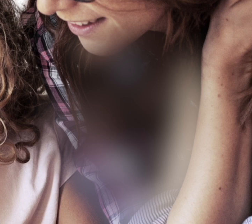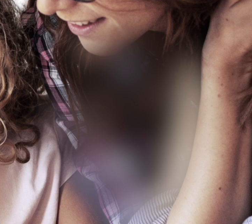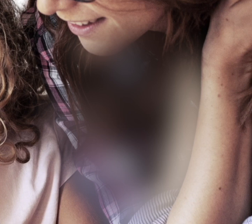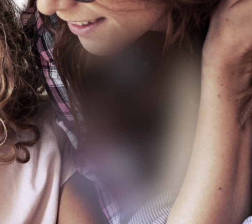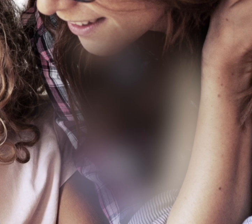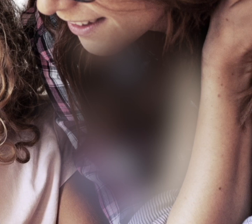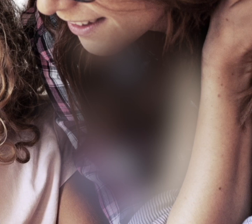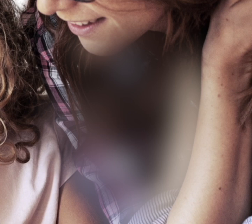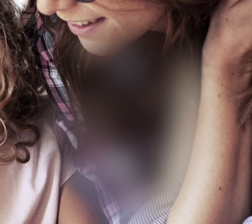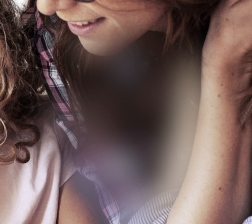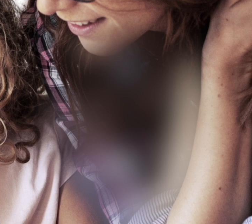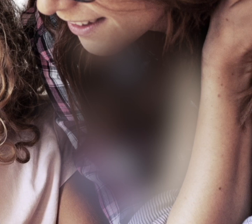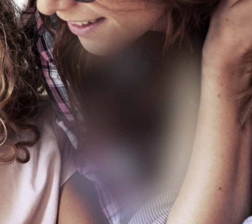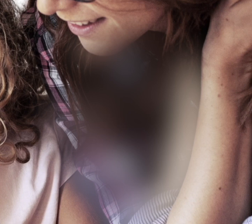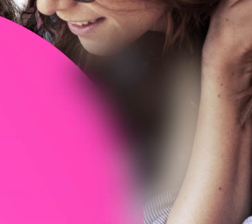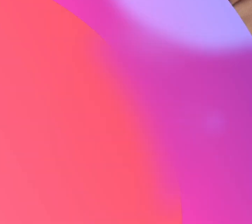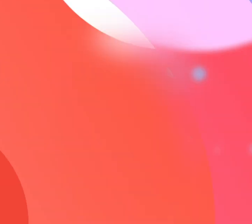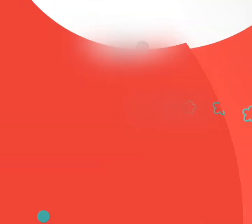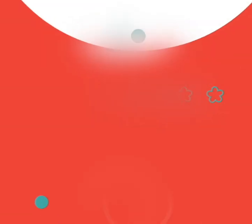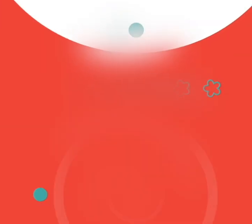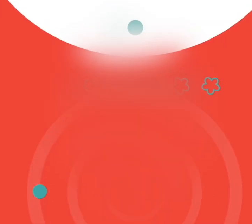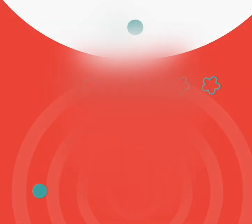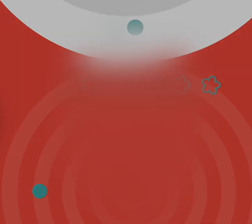you Hope Hope We